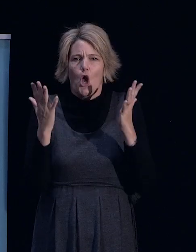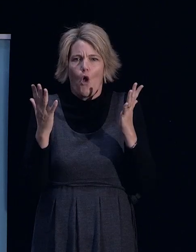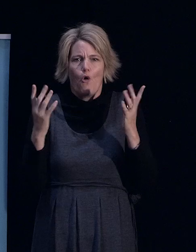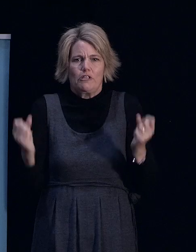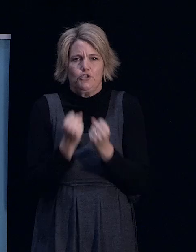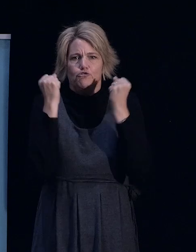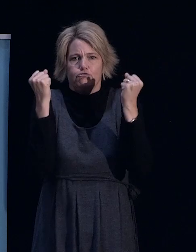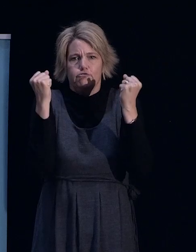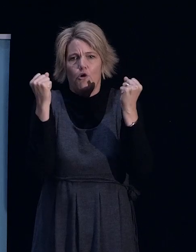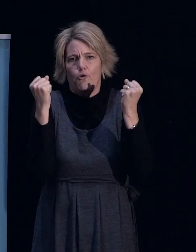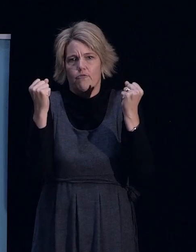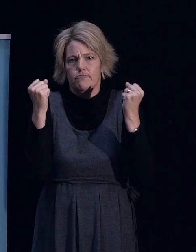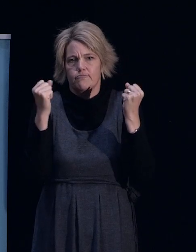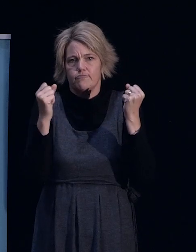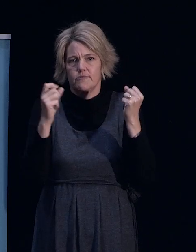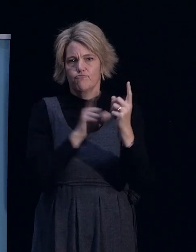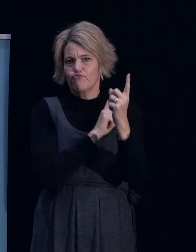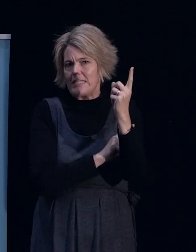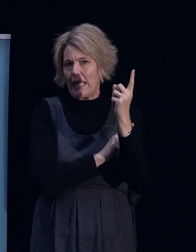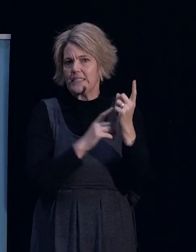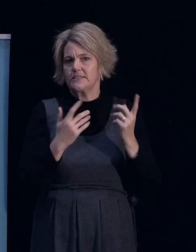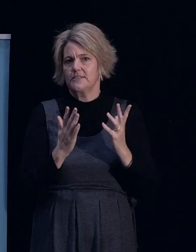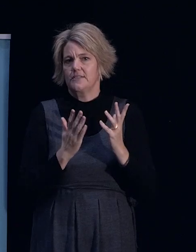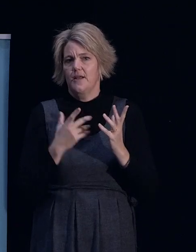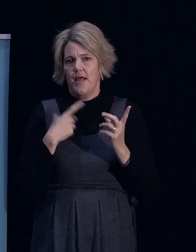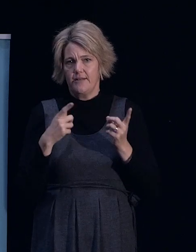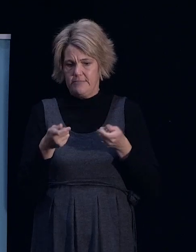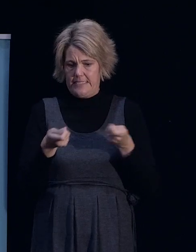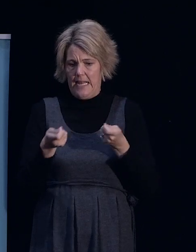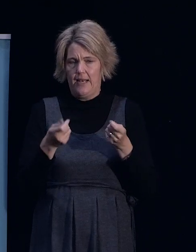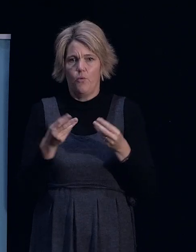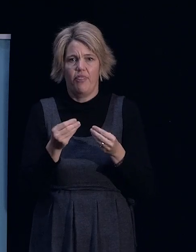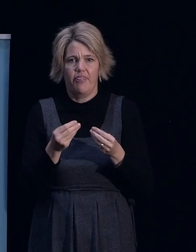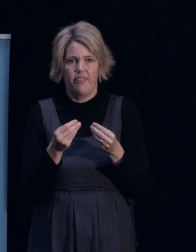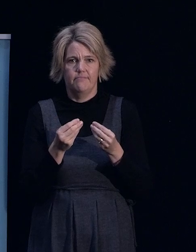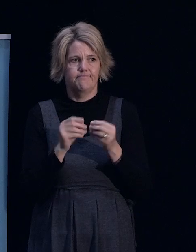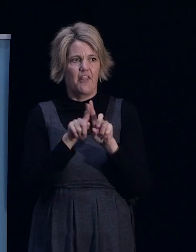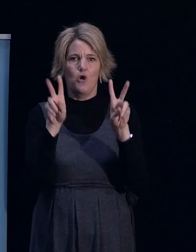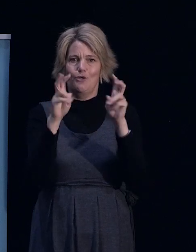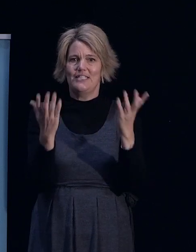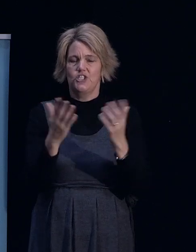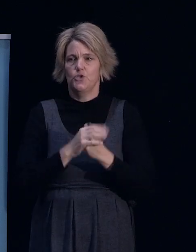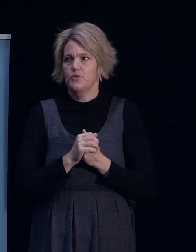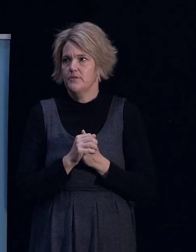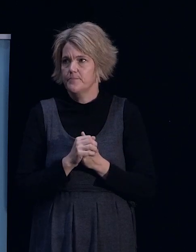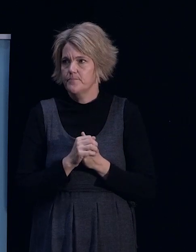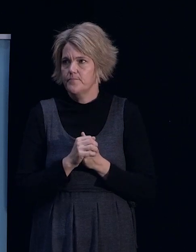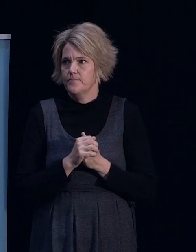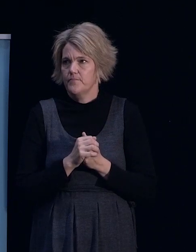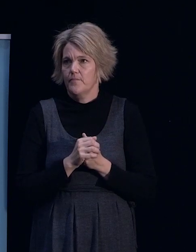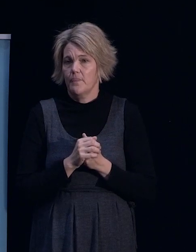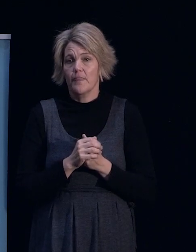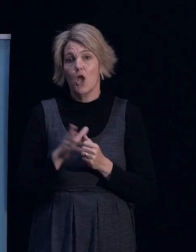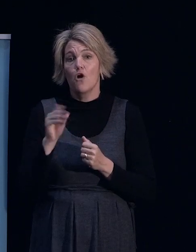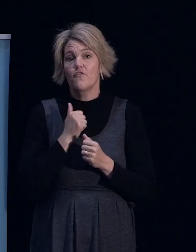I don't know if you have a word for that, in terms of dealing with it. So look, I think we're through, from my